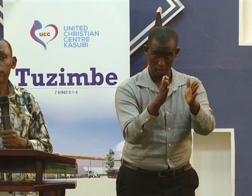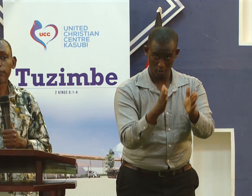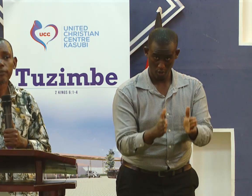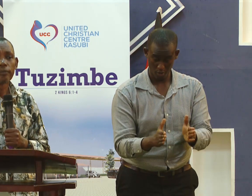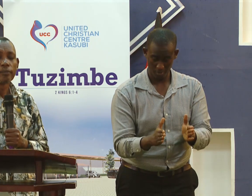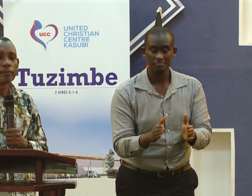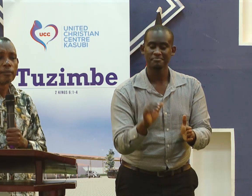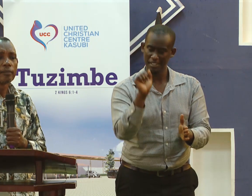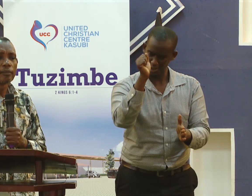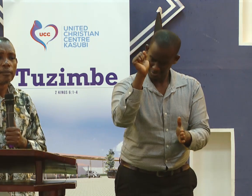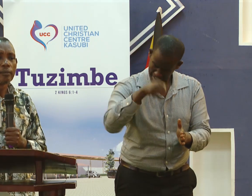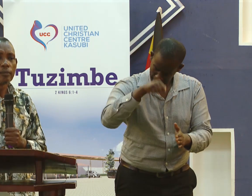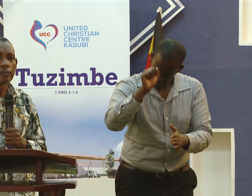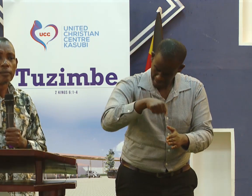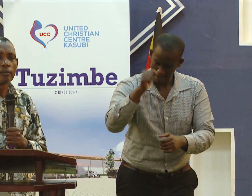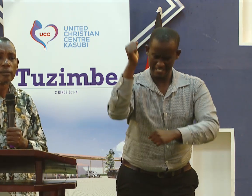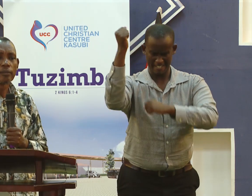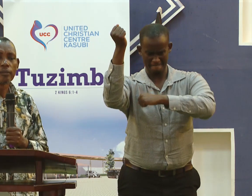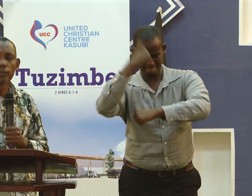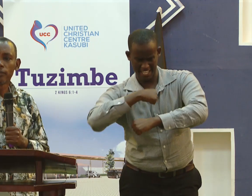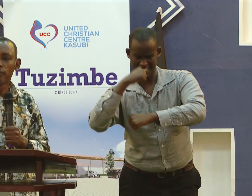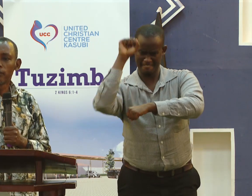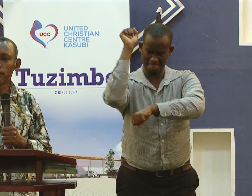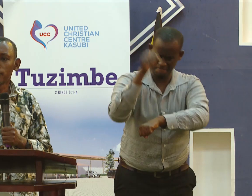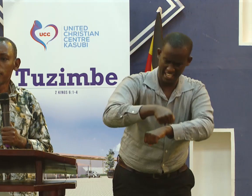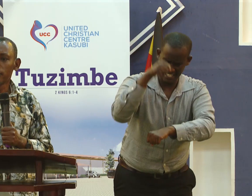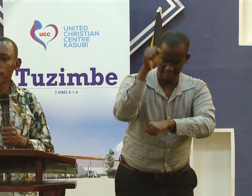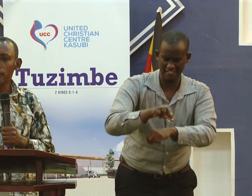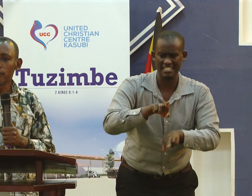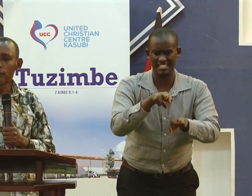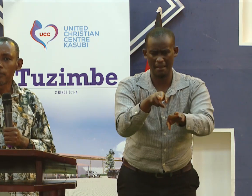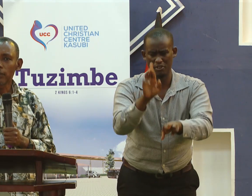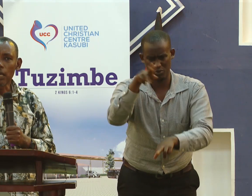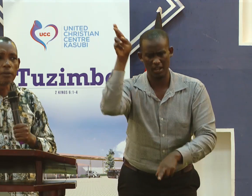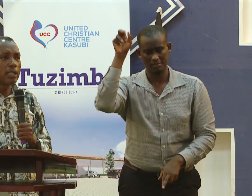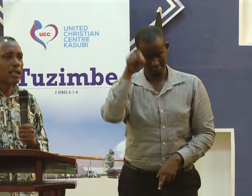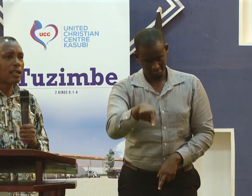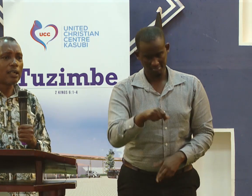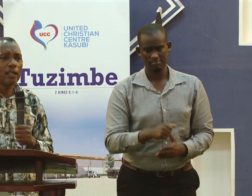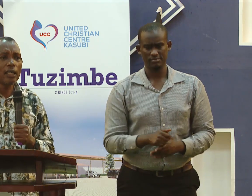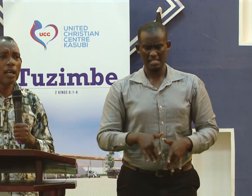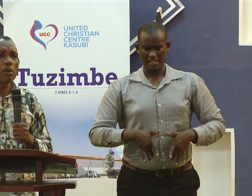This is a born again who fights a test or a temptation and they overcome.